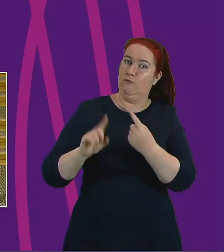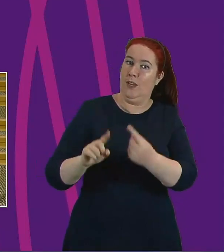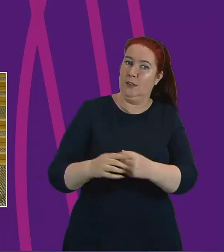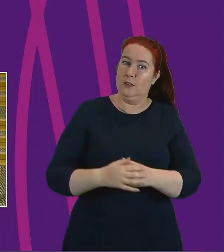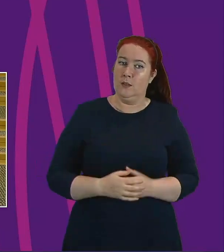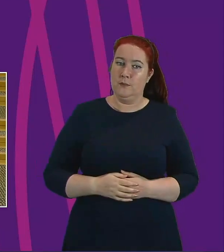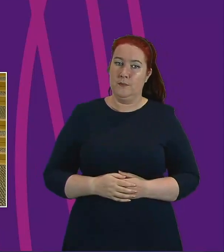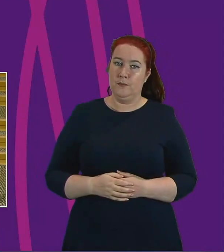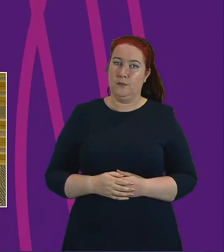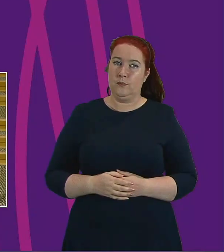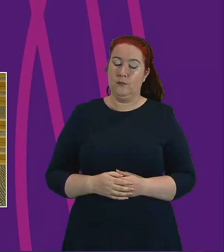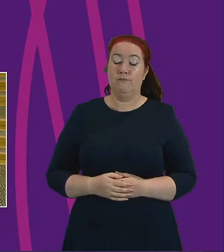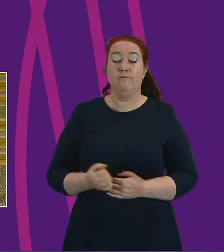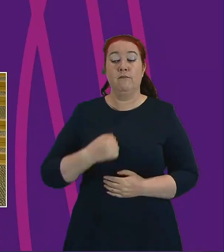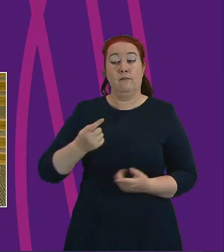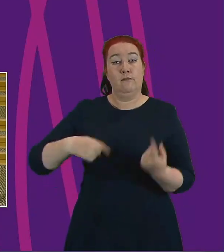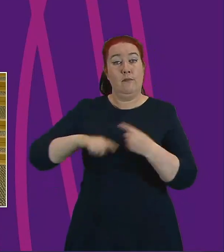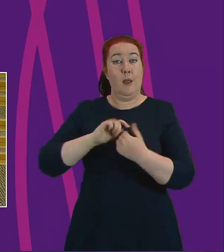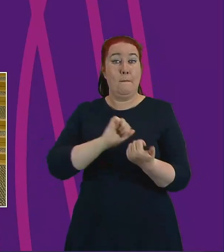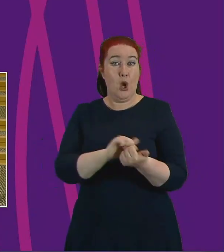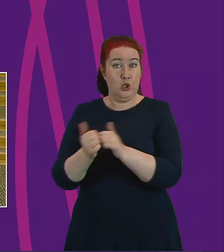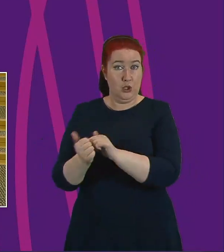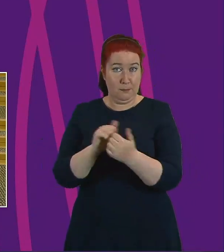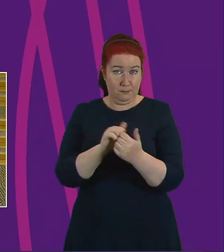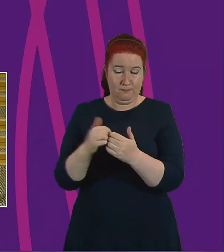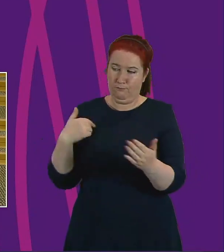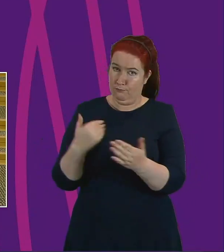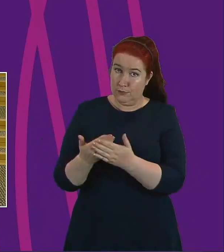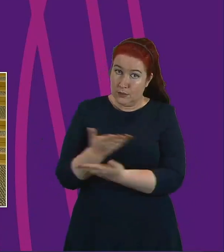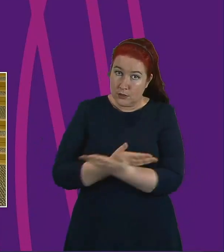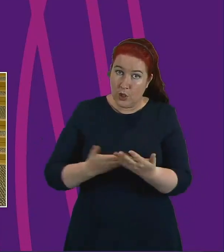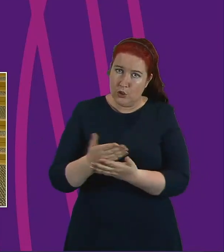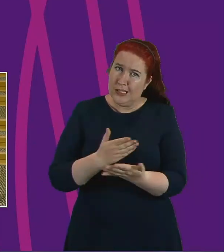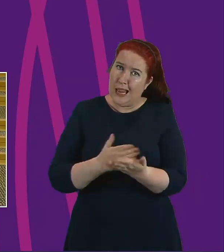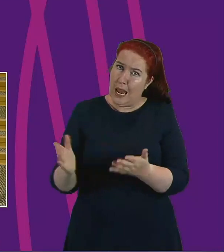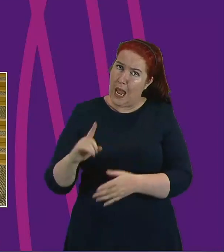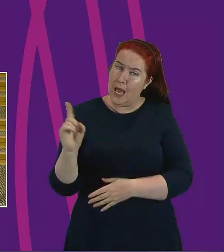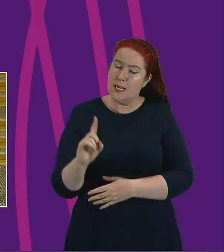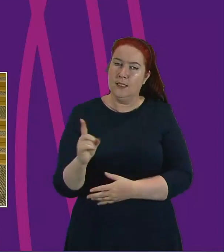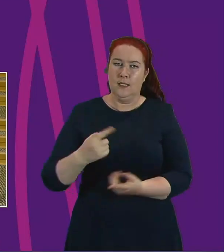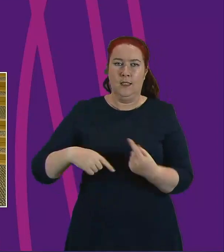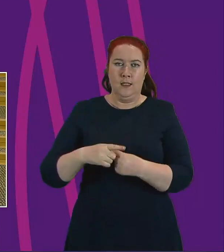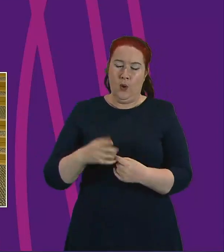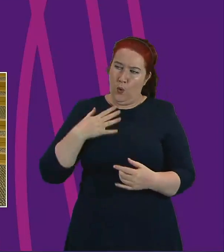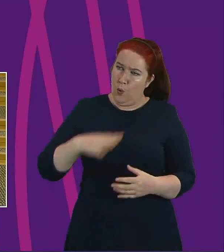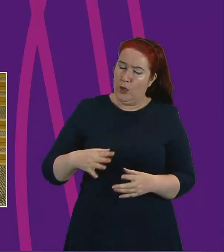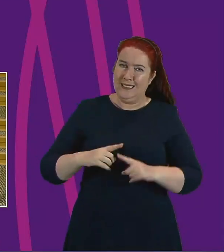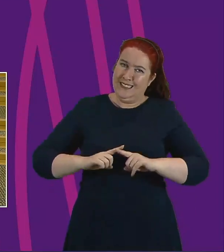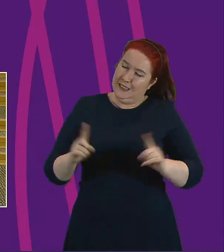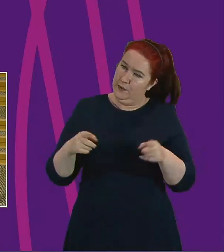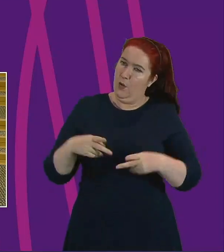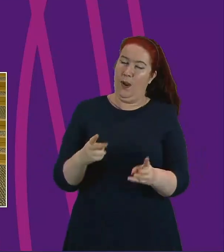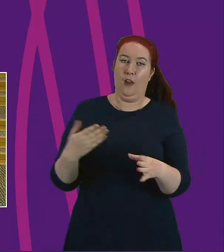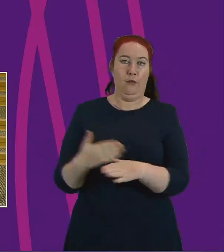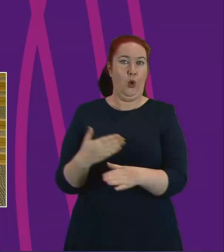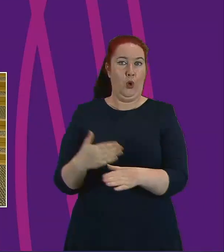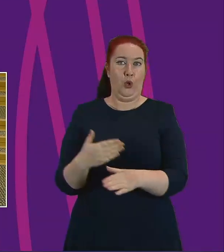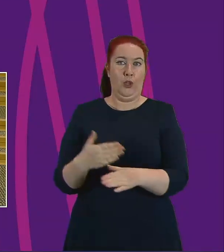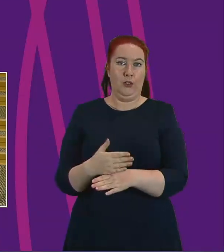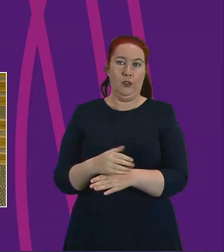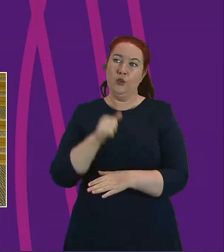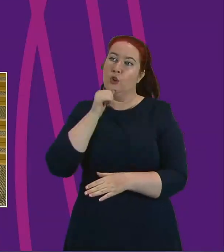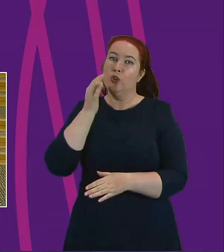And through that partnership and our discussions what is clear is the palpable desire to continue working differently. To not accept the